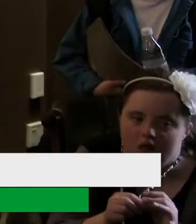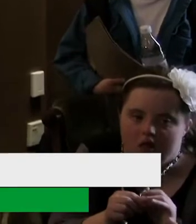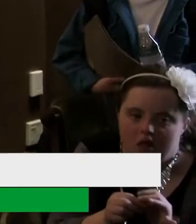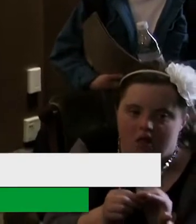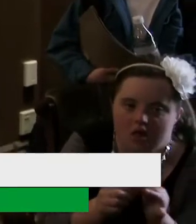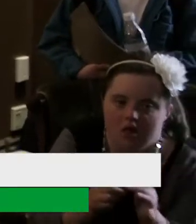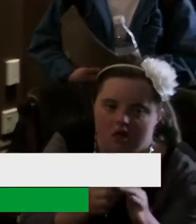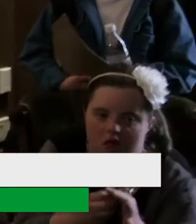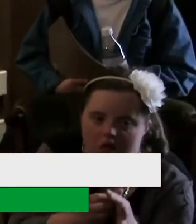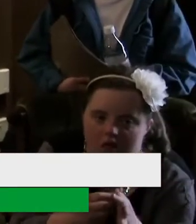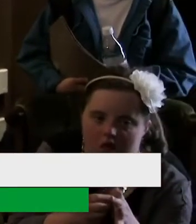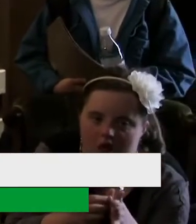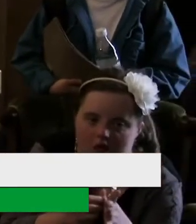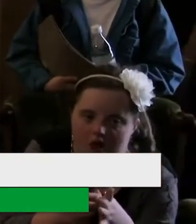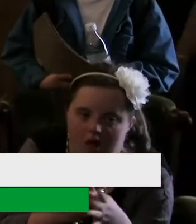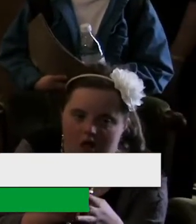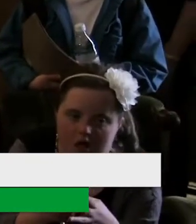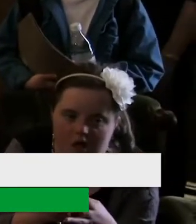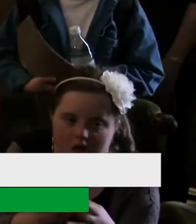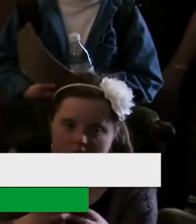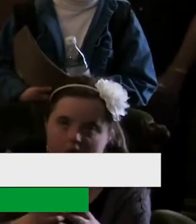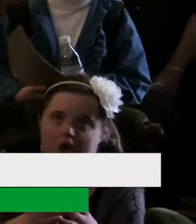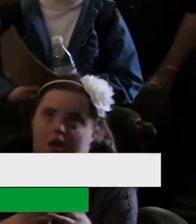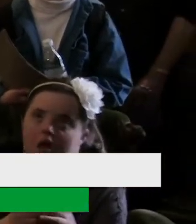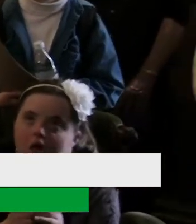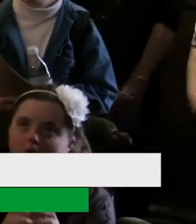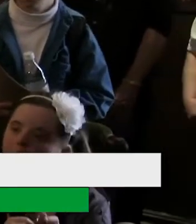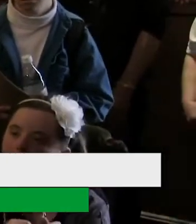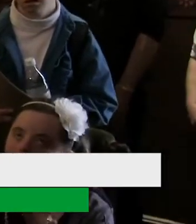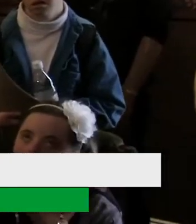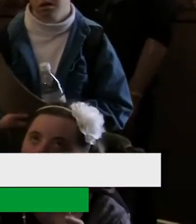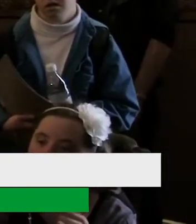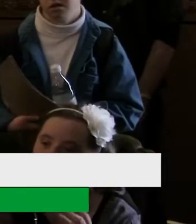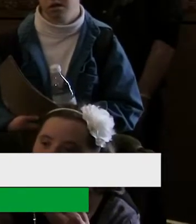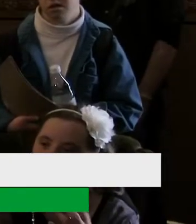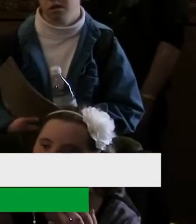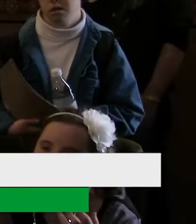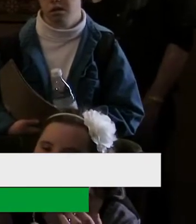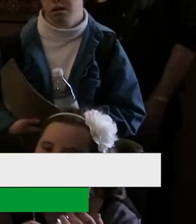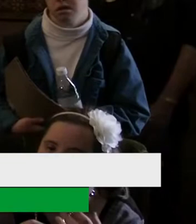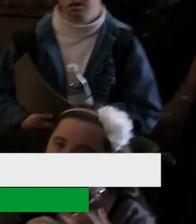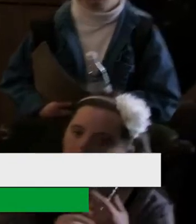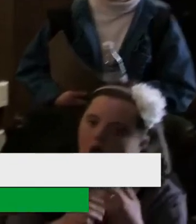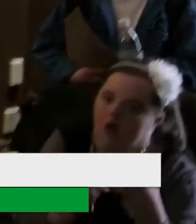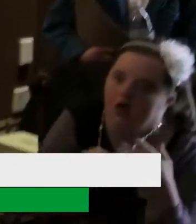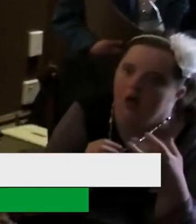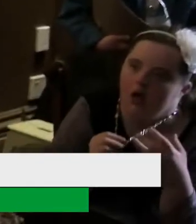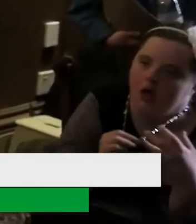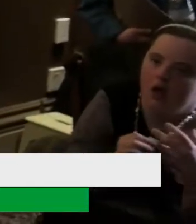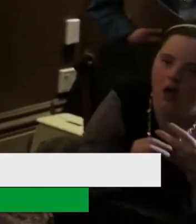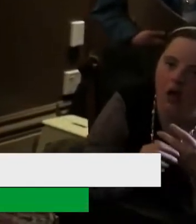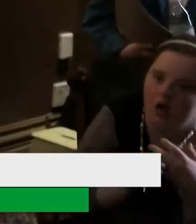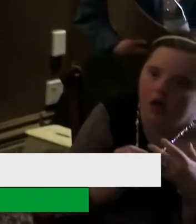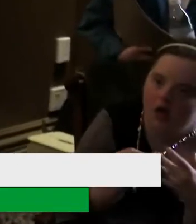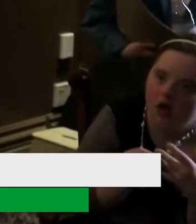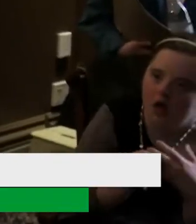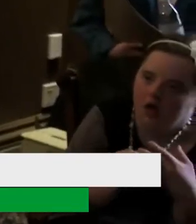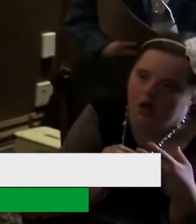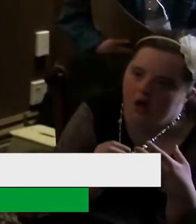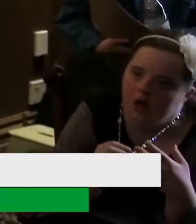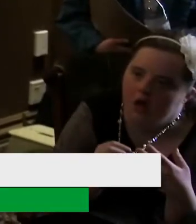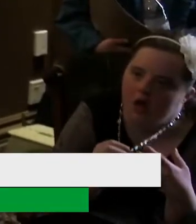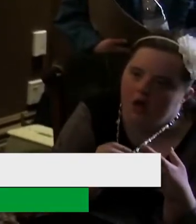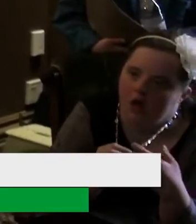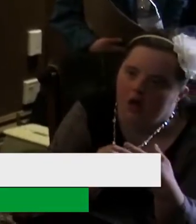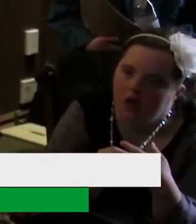myself and my own life getting back and forth to work. Okay, I put that little orange